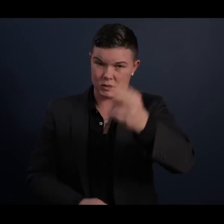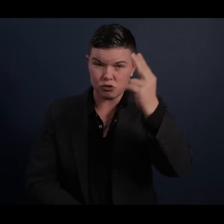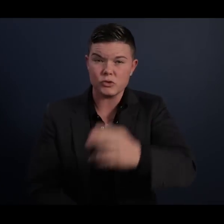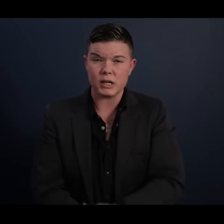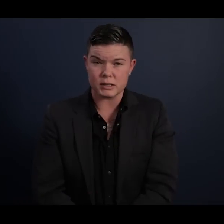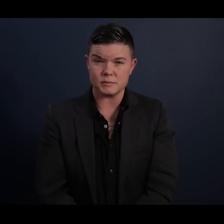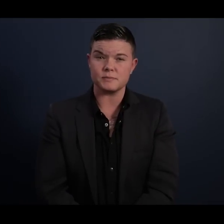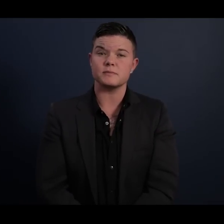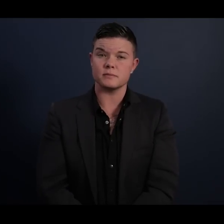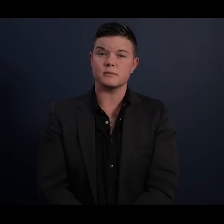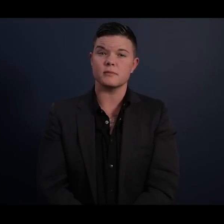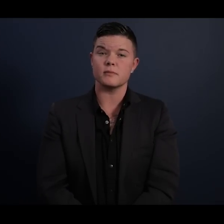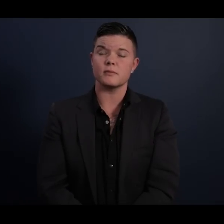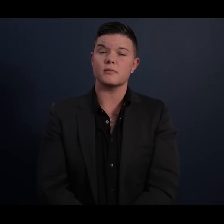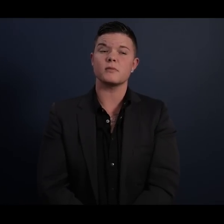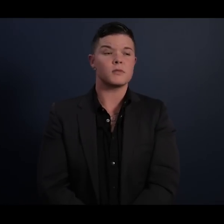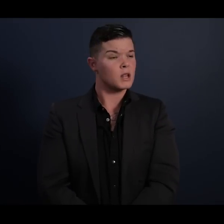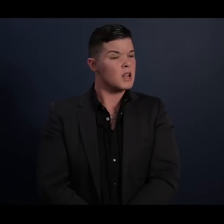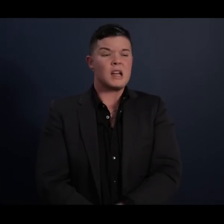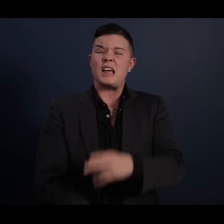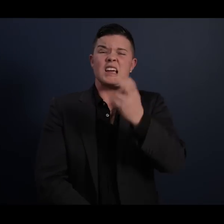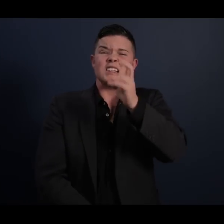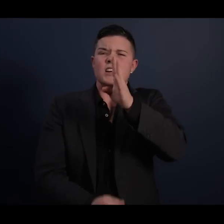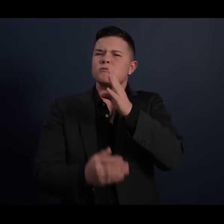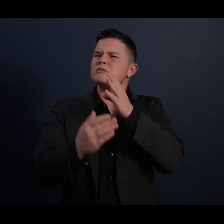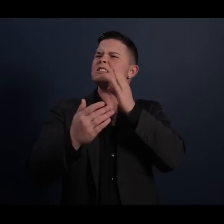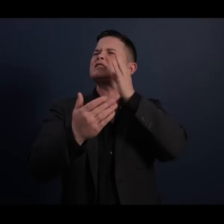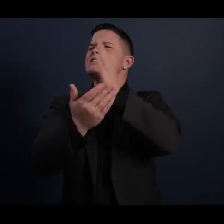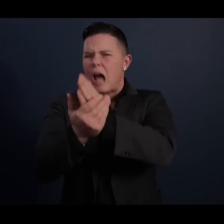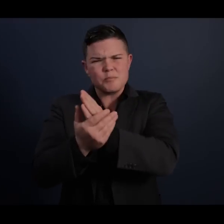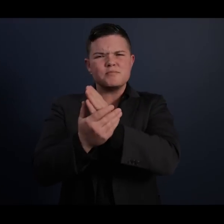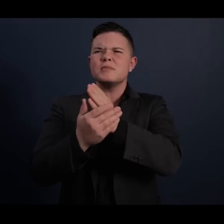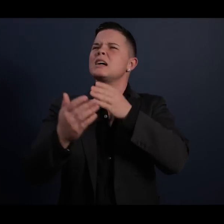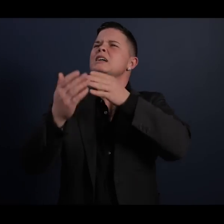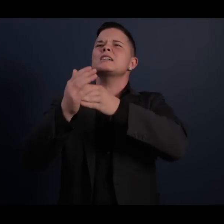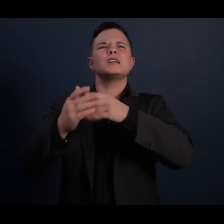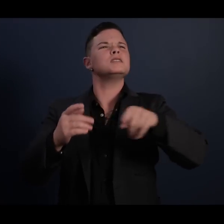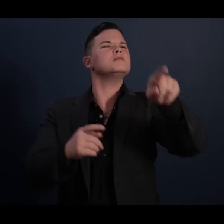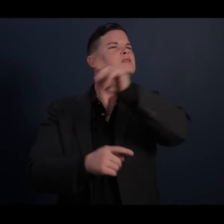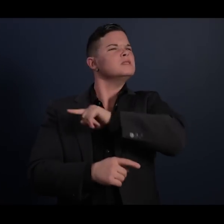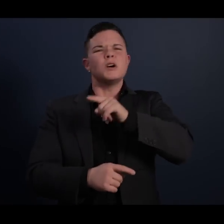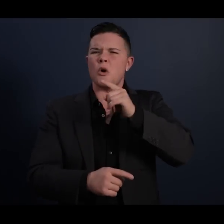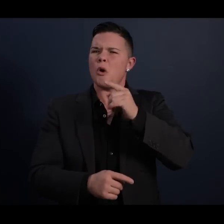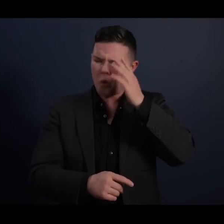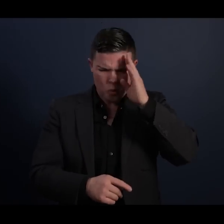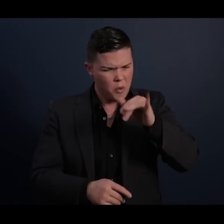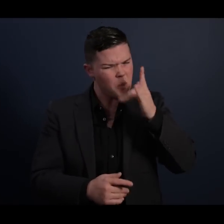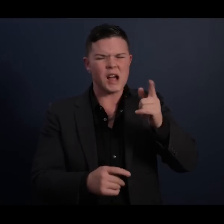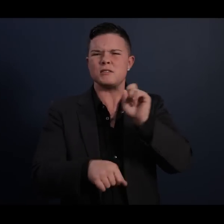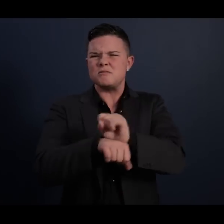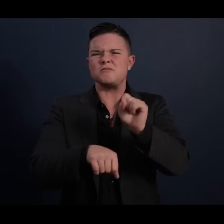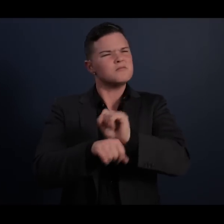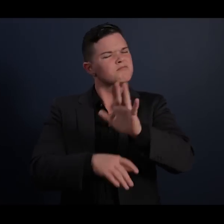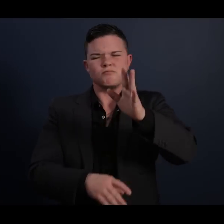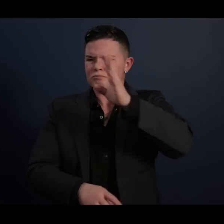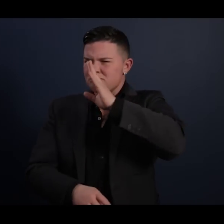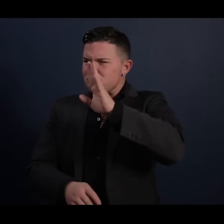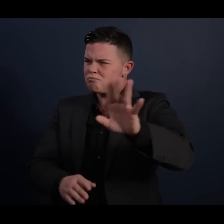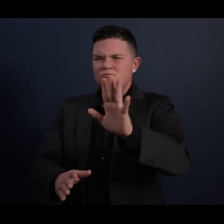On core principles, he was unyielding, which is why he could rebuff offers of unconditional release, reminding the apartheid